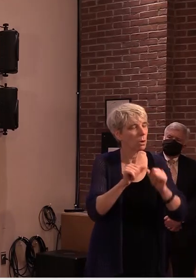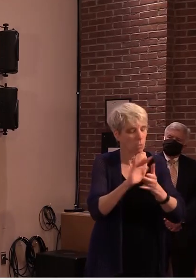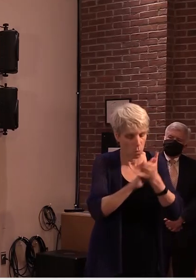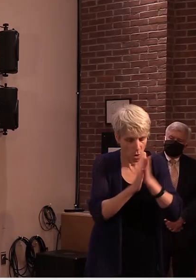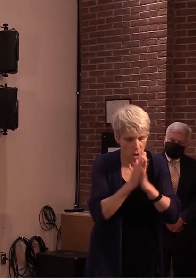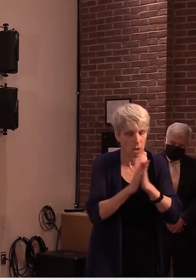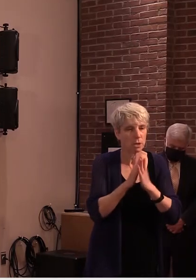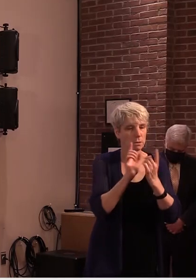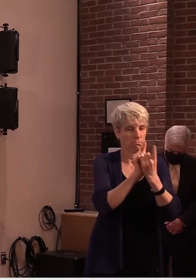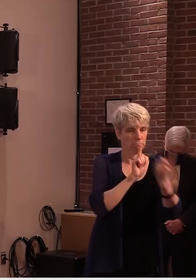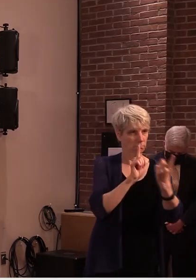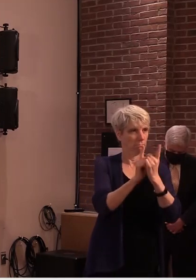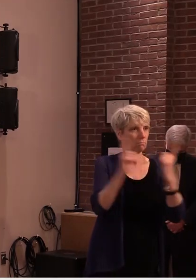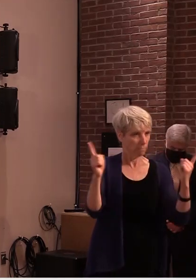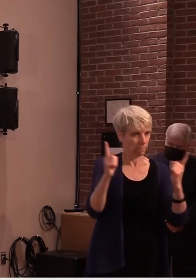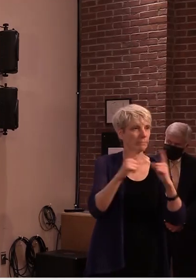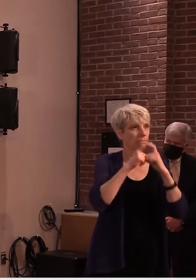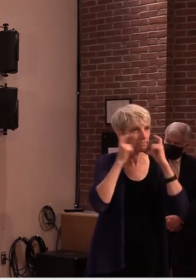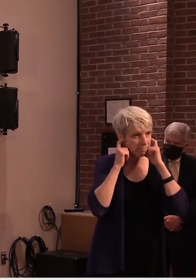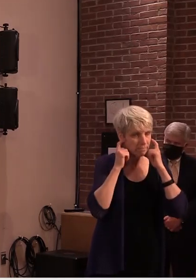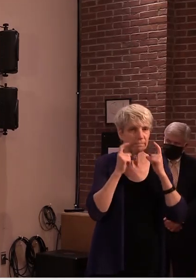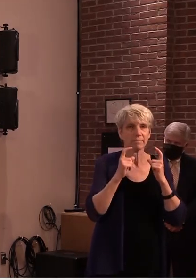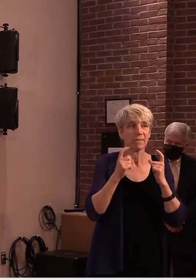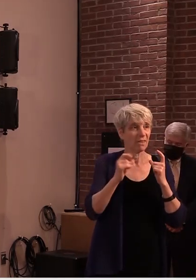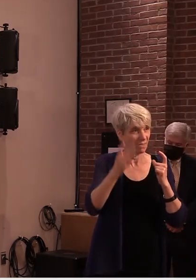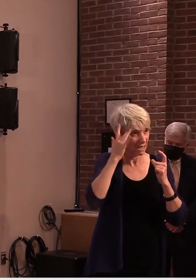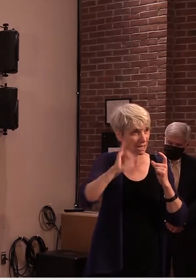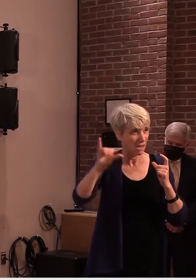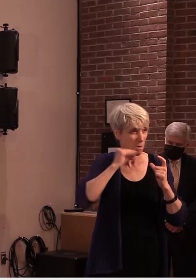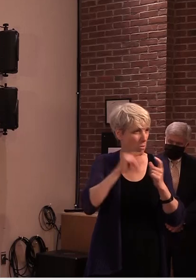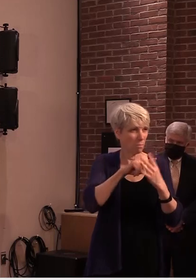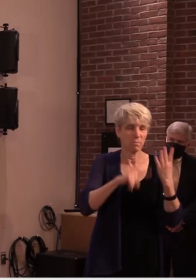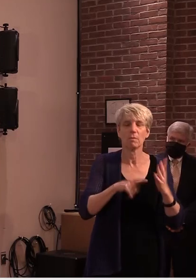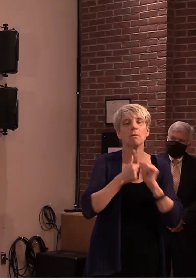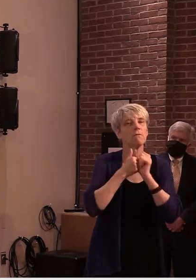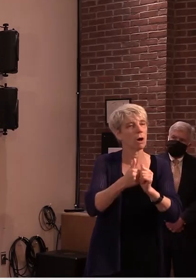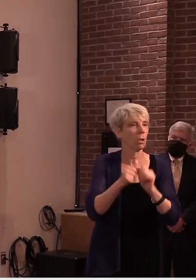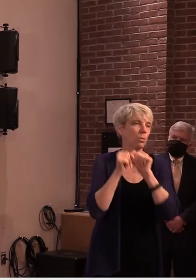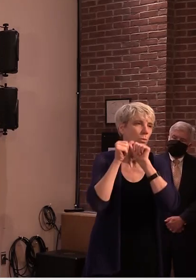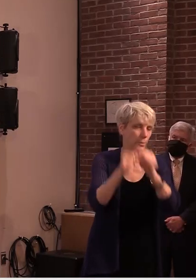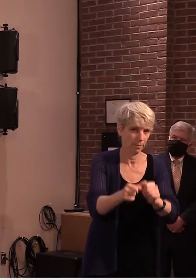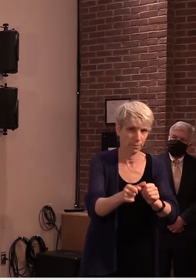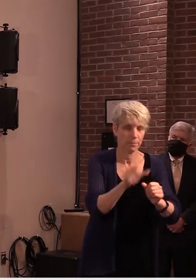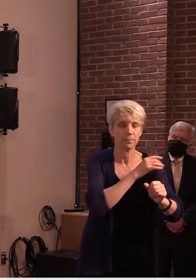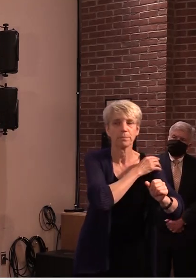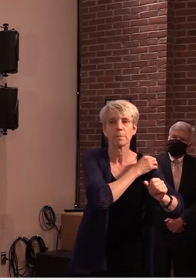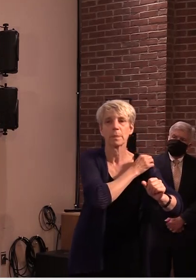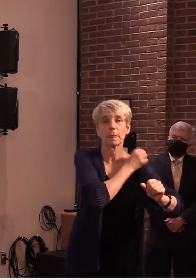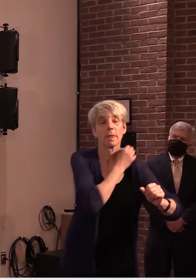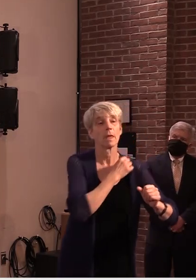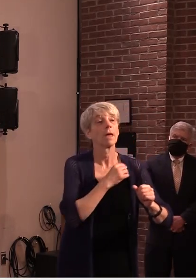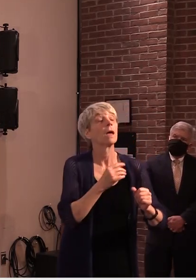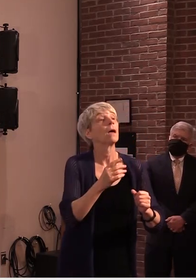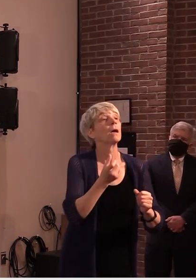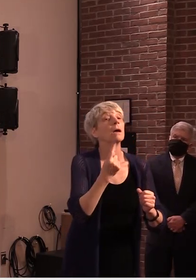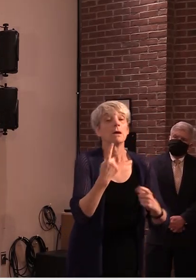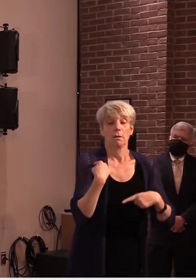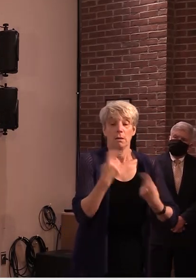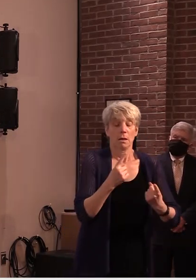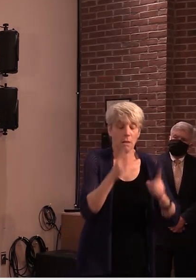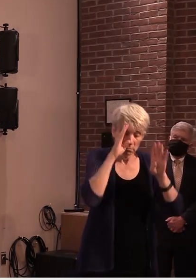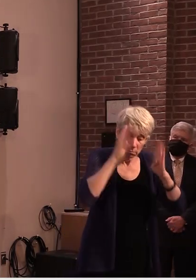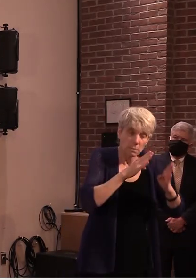lives but i fear that much of the recent discussion on testing has distracted everyone from some of the fundamental